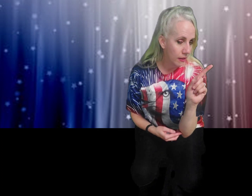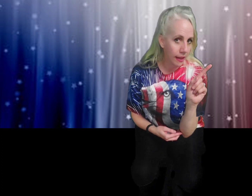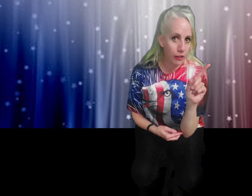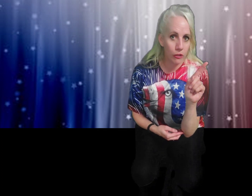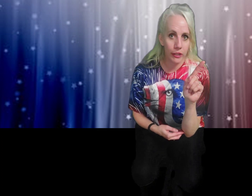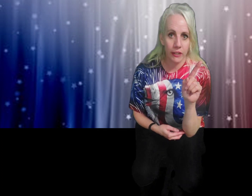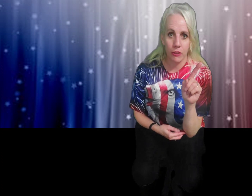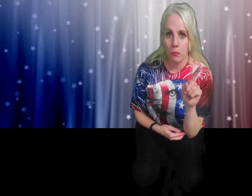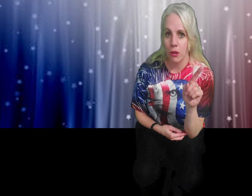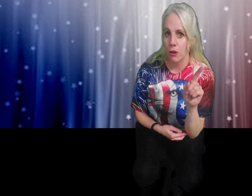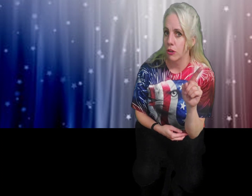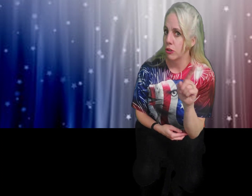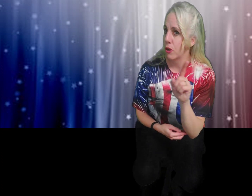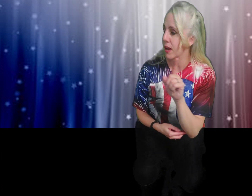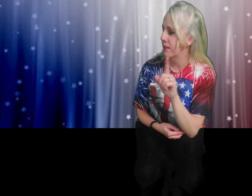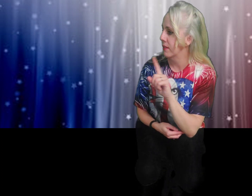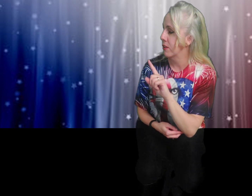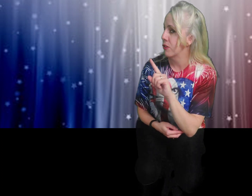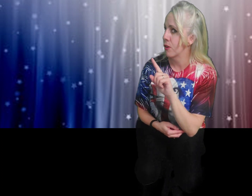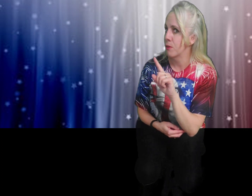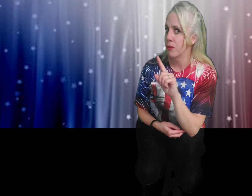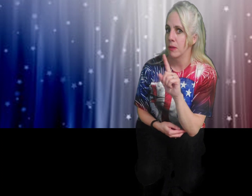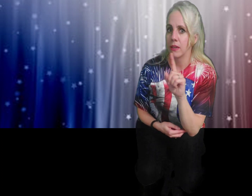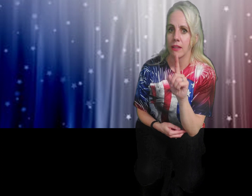like you're looking in the mirror. Your head's going to turn with me.